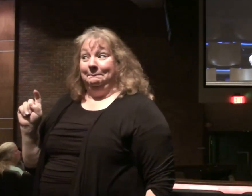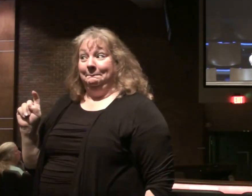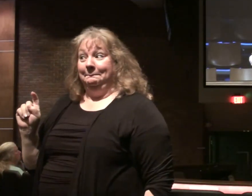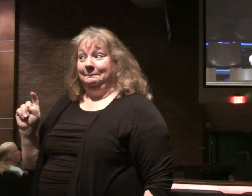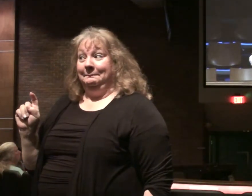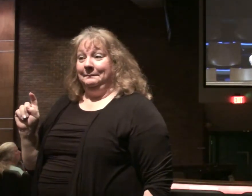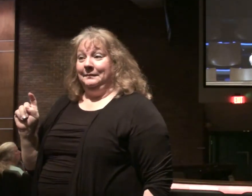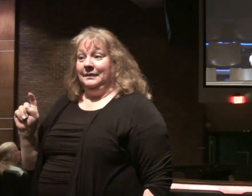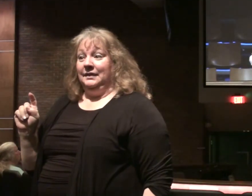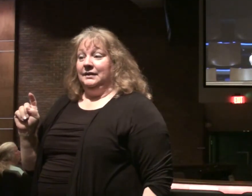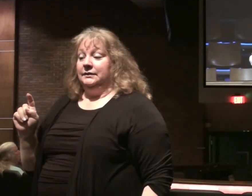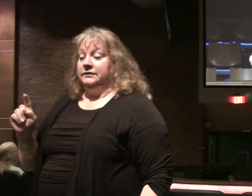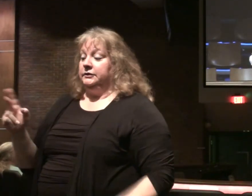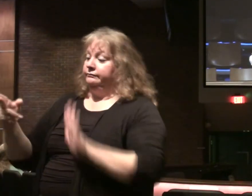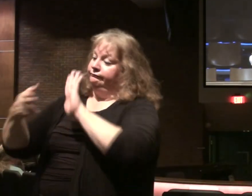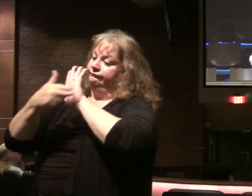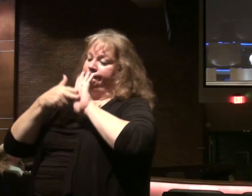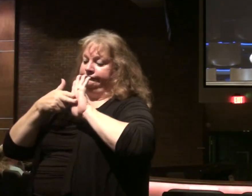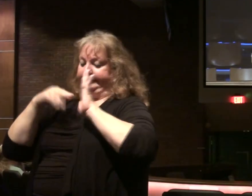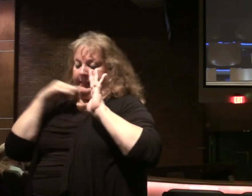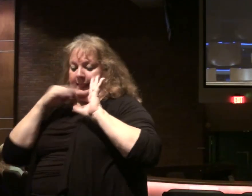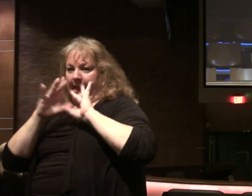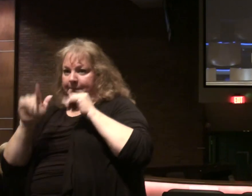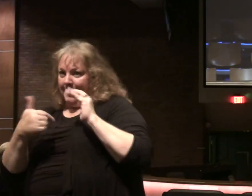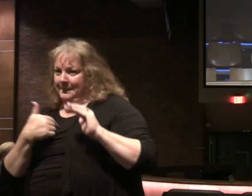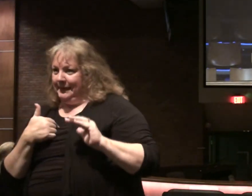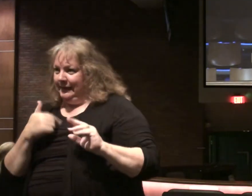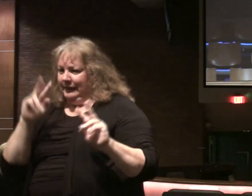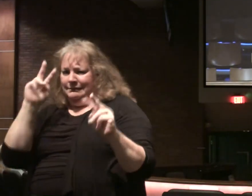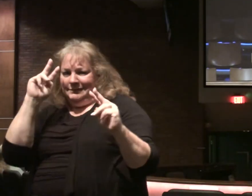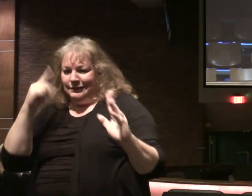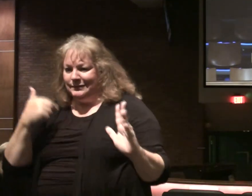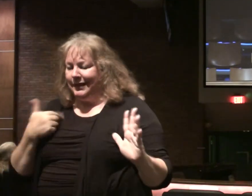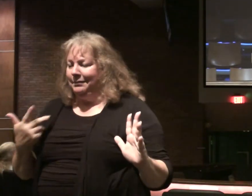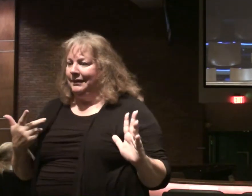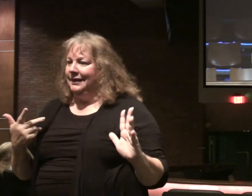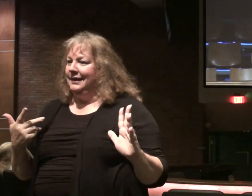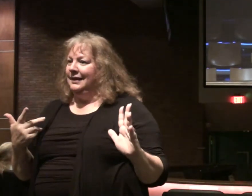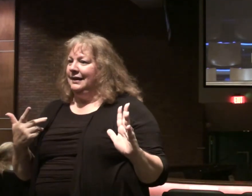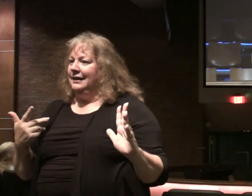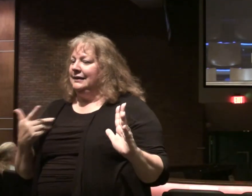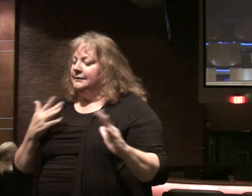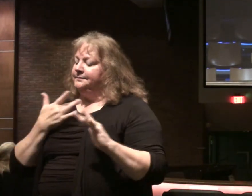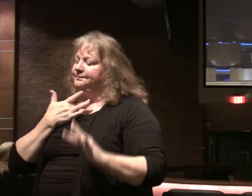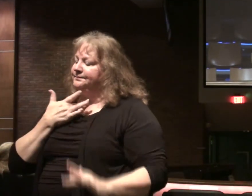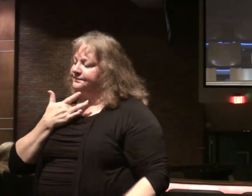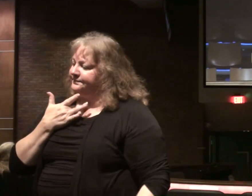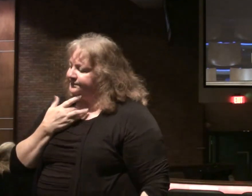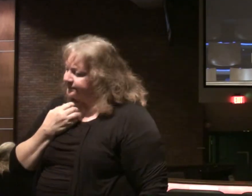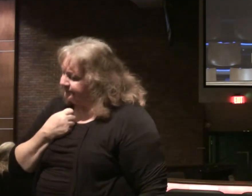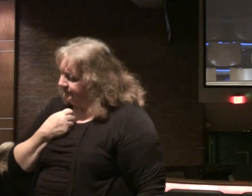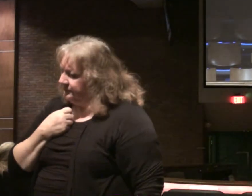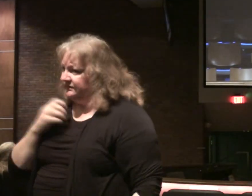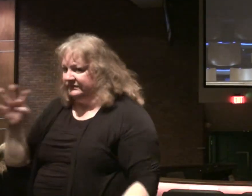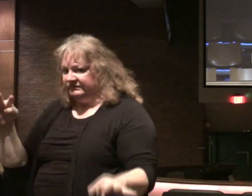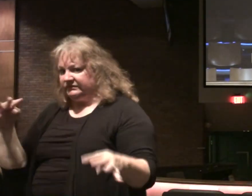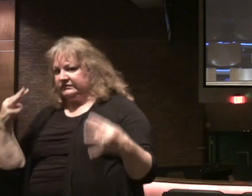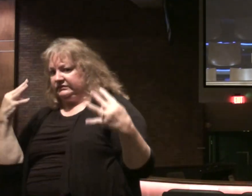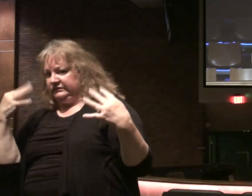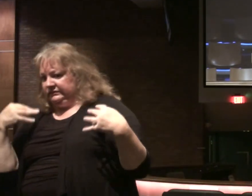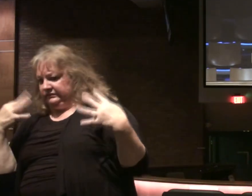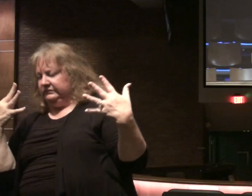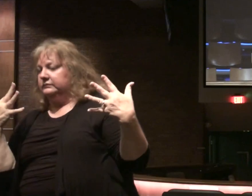To be slandered falsely? Have people misunderstand you? To be humiliated and shamed in the eyes of the world?